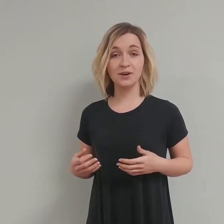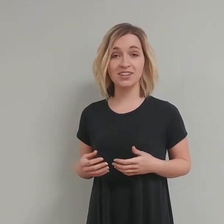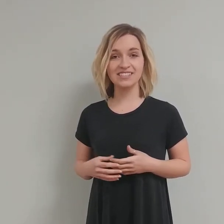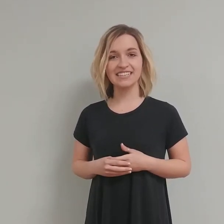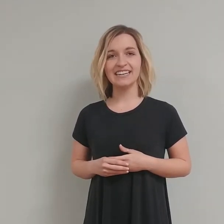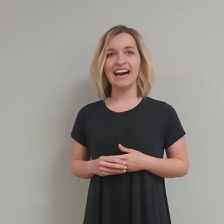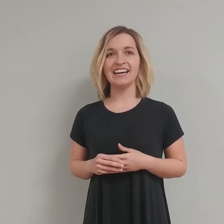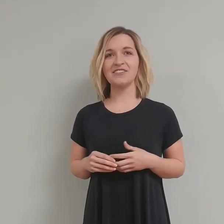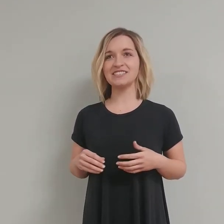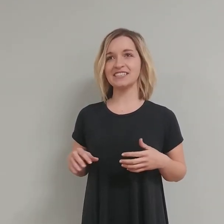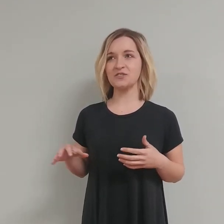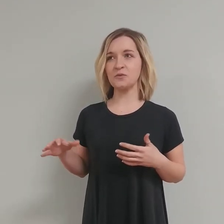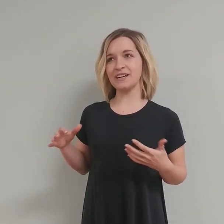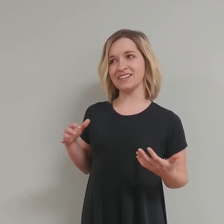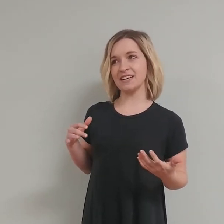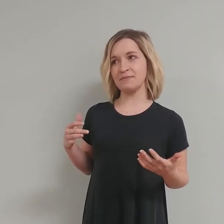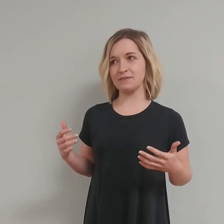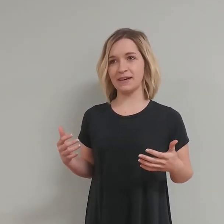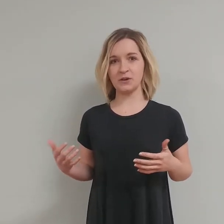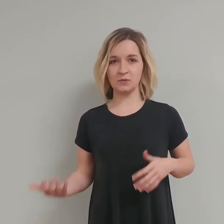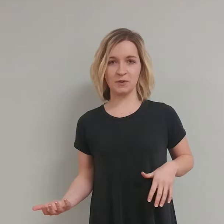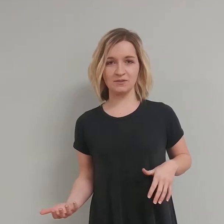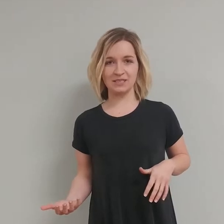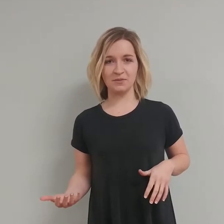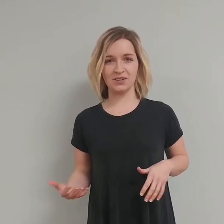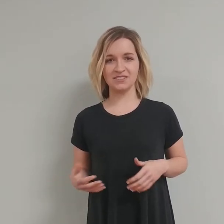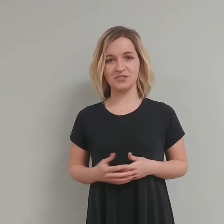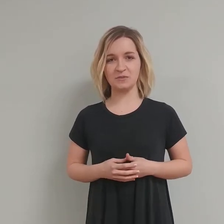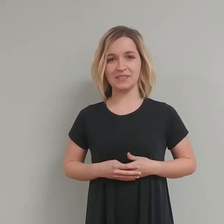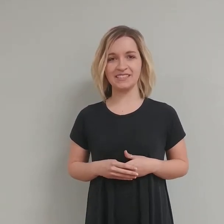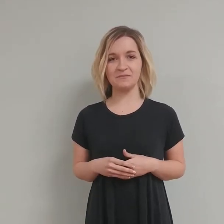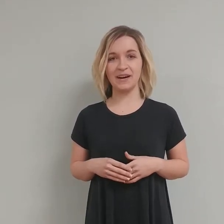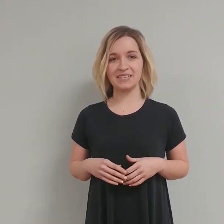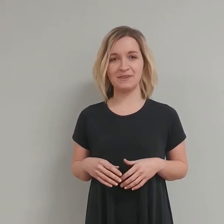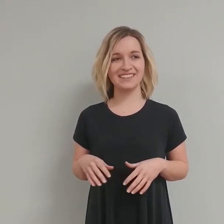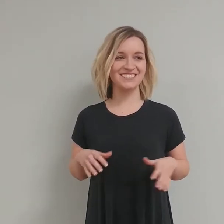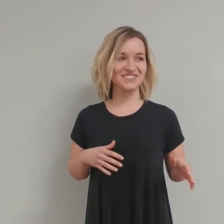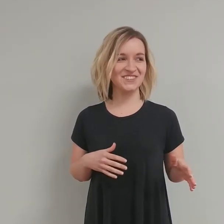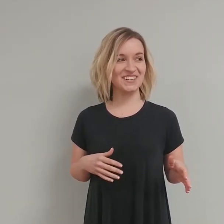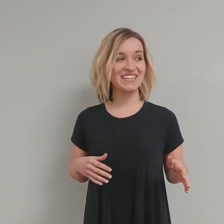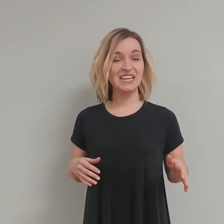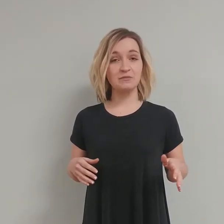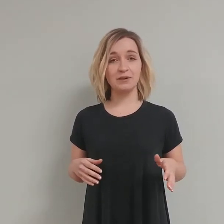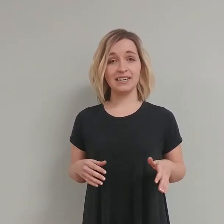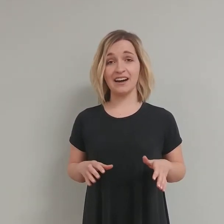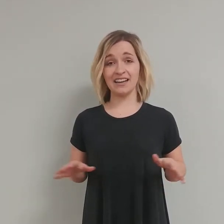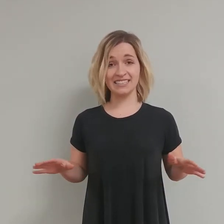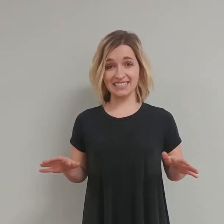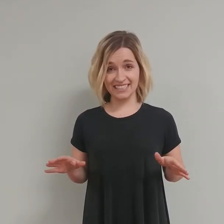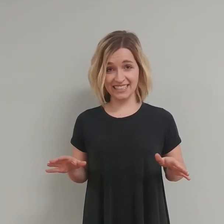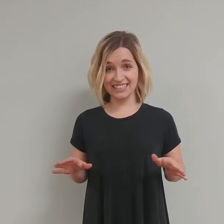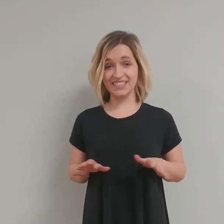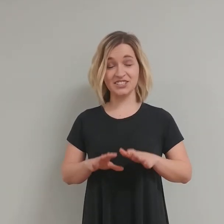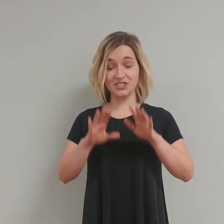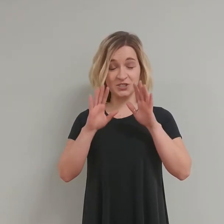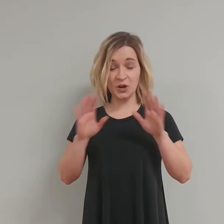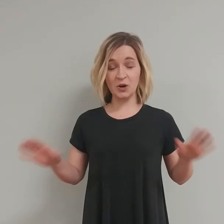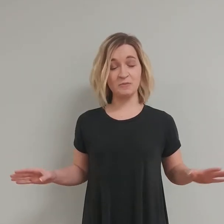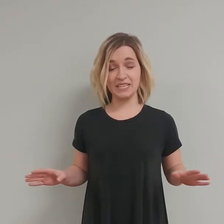bars. I know it's a little weird. make my own protein bars. Normally, you buy them at the store, but honestly, they're so much